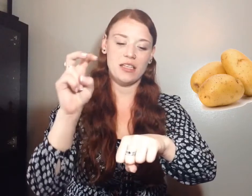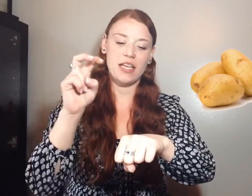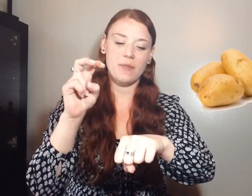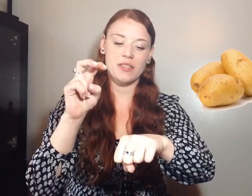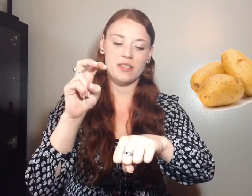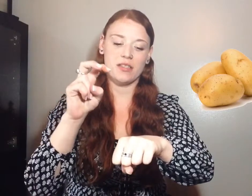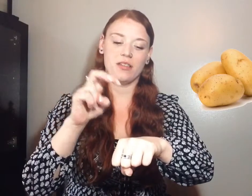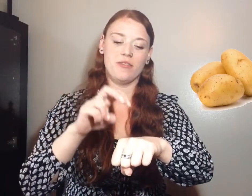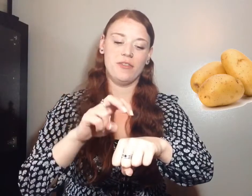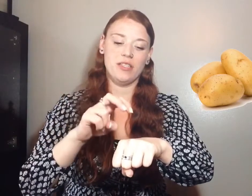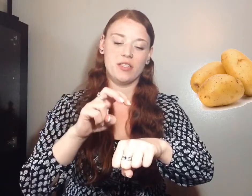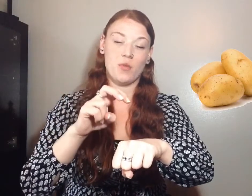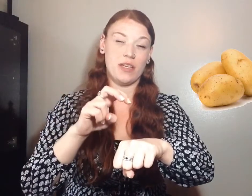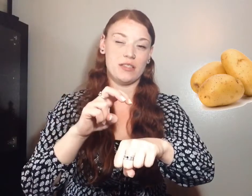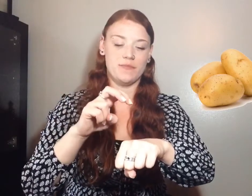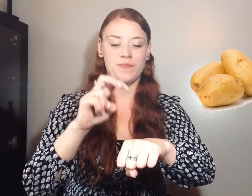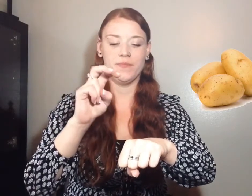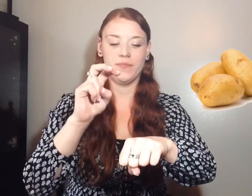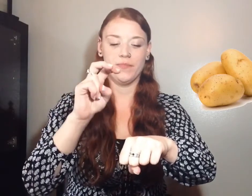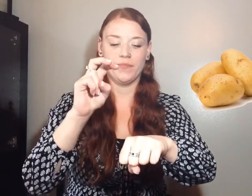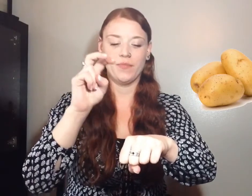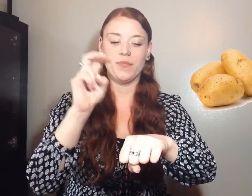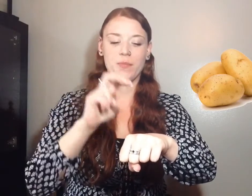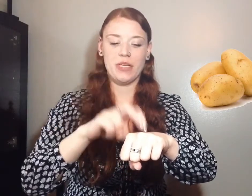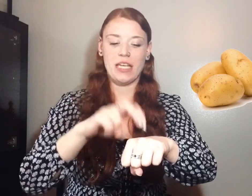taps your fist twice. Potato.